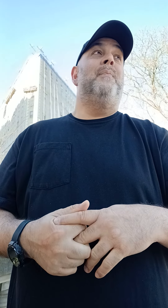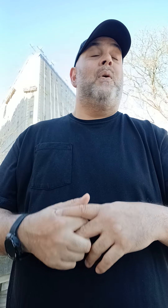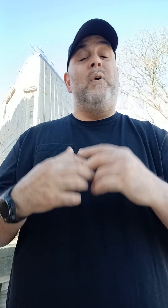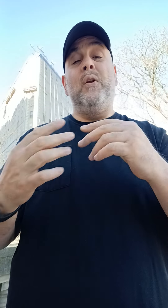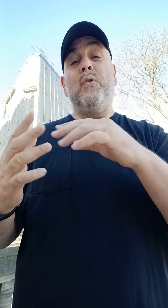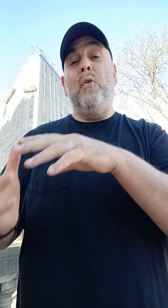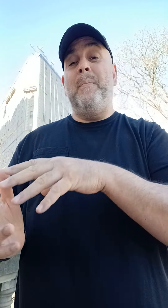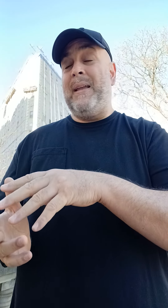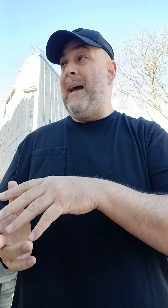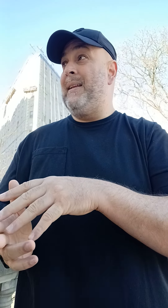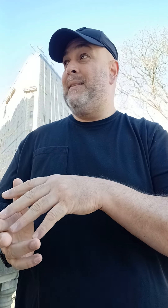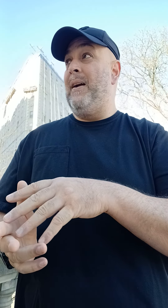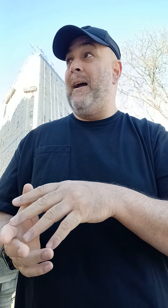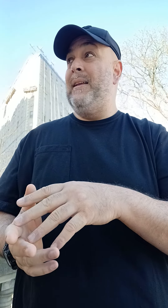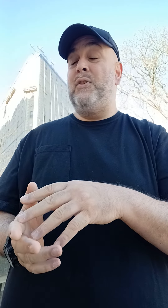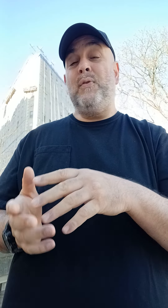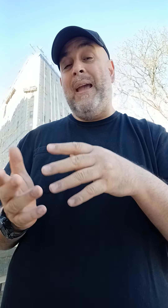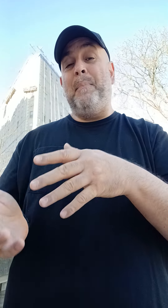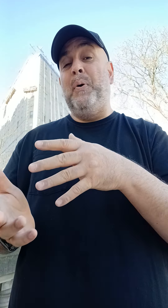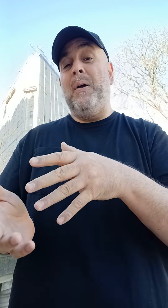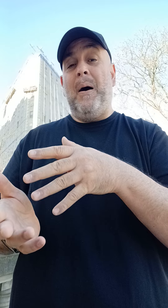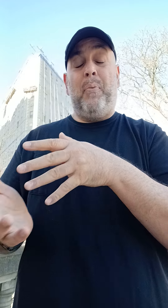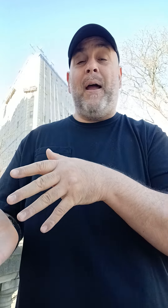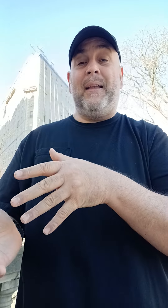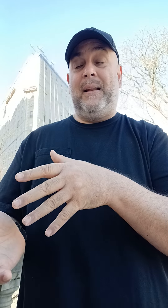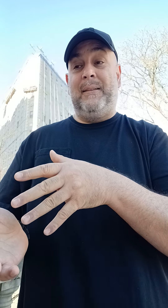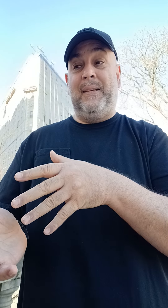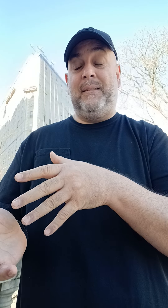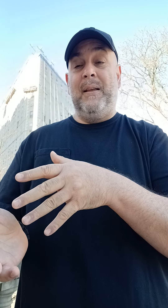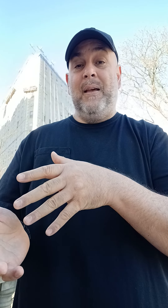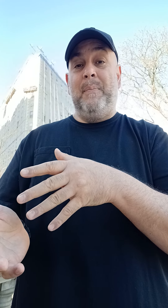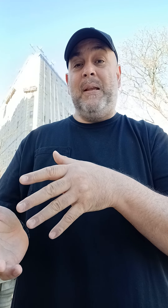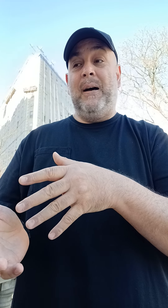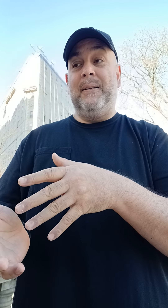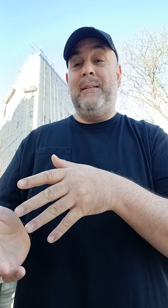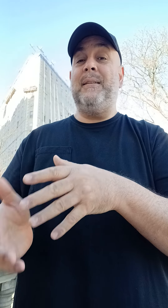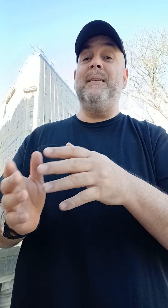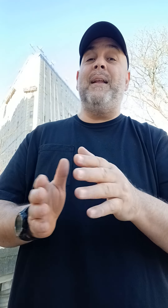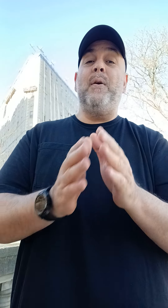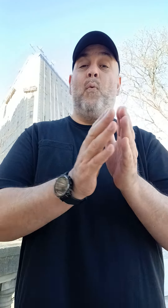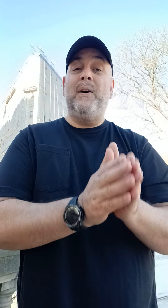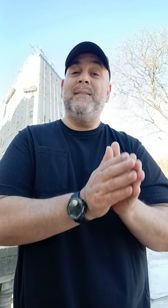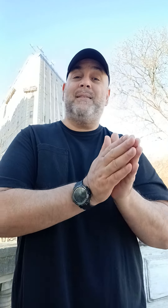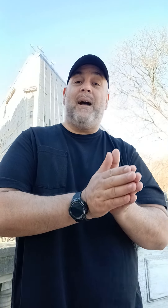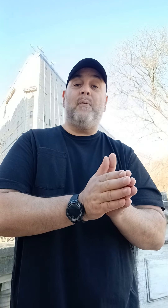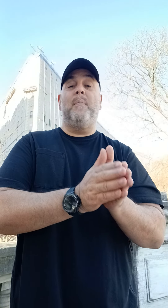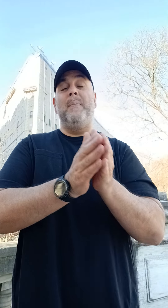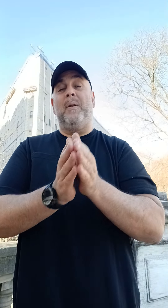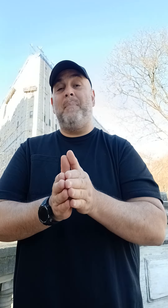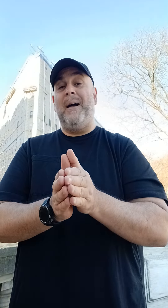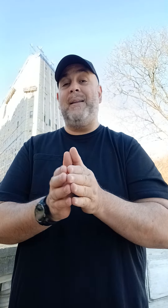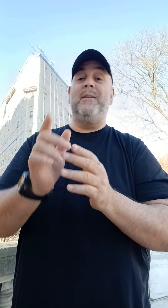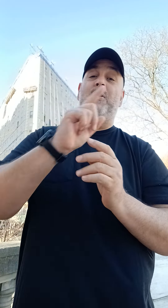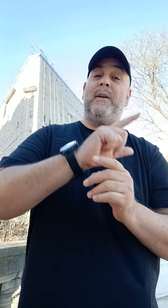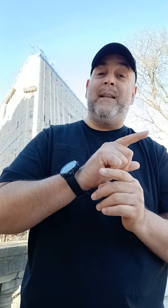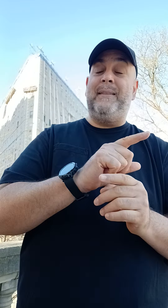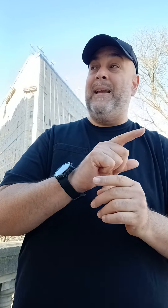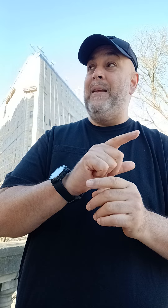We don't know the mechanics there. If you can't put a bracket on this, because this is not a one stock where people are buying in, you're looking at daily